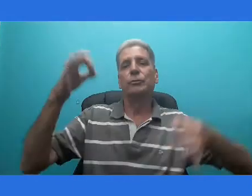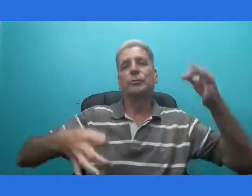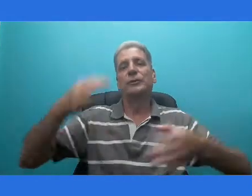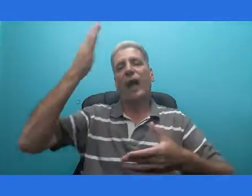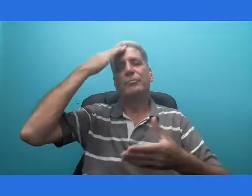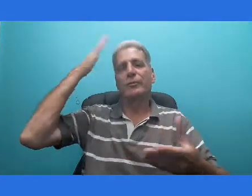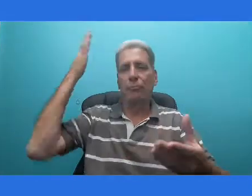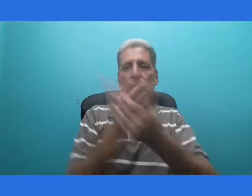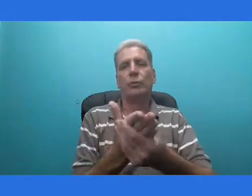Super